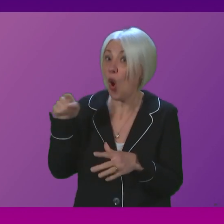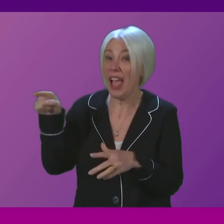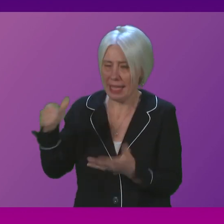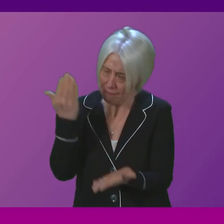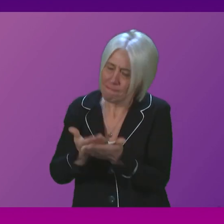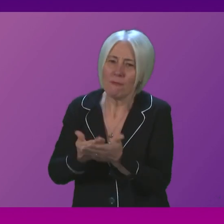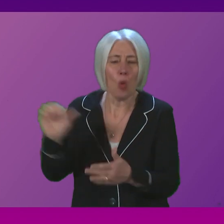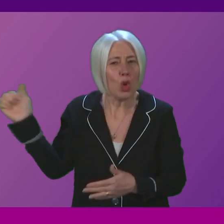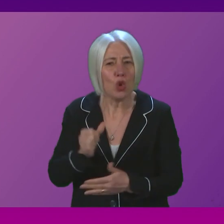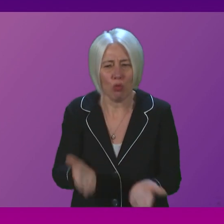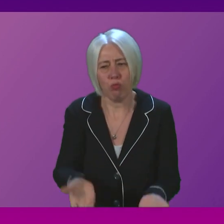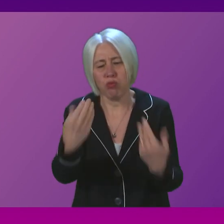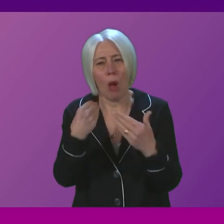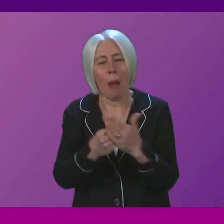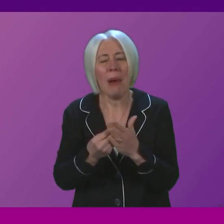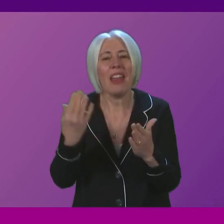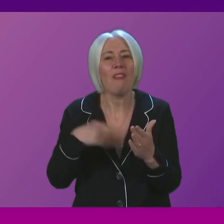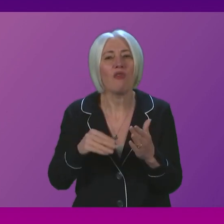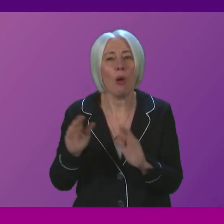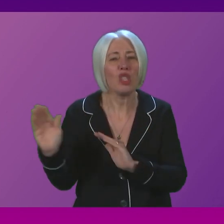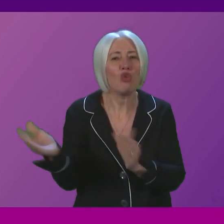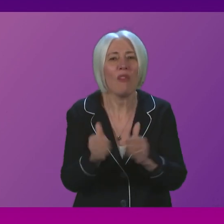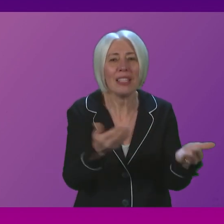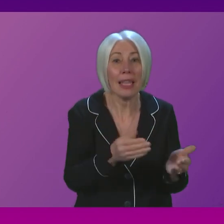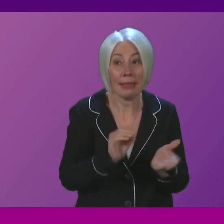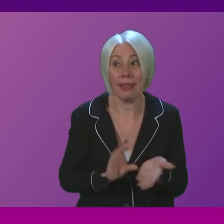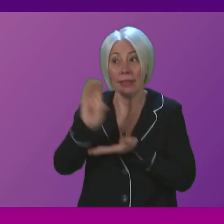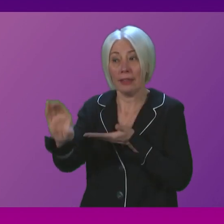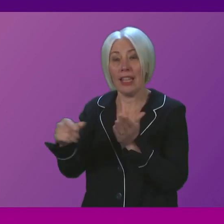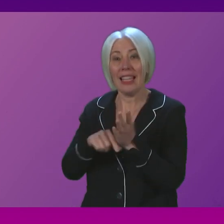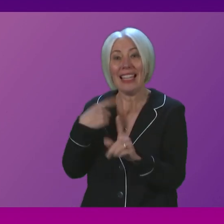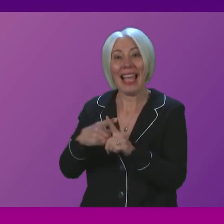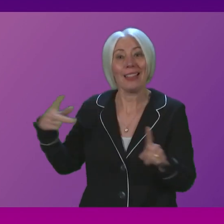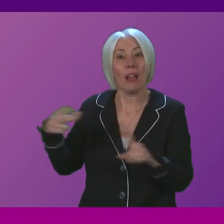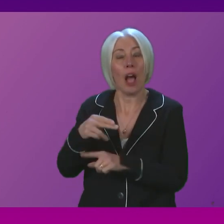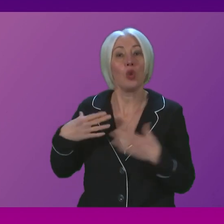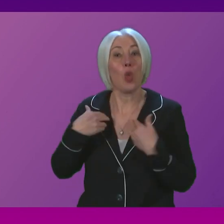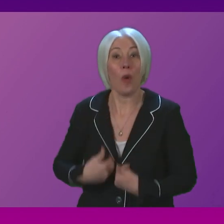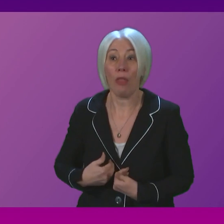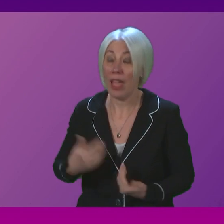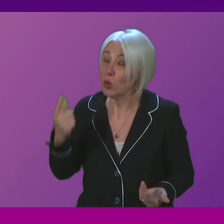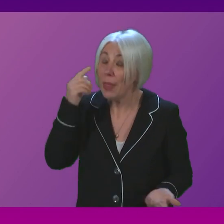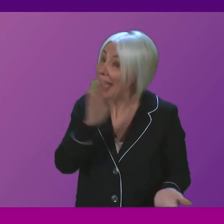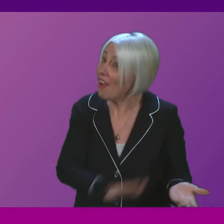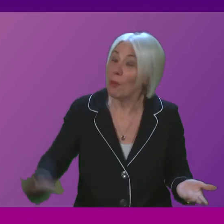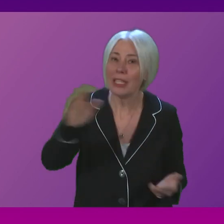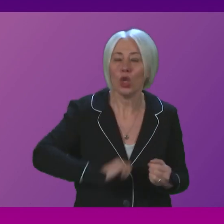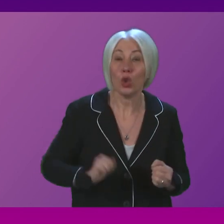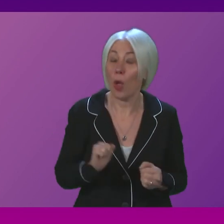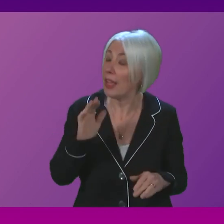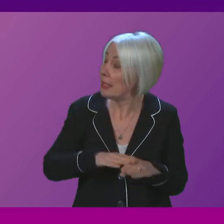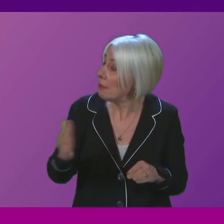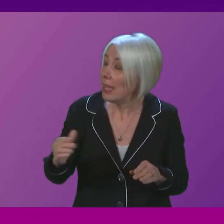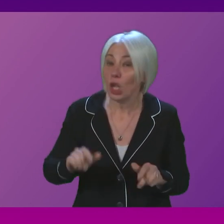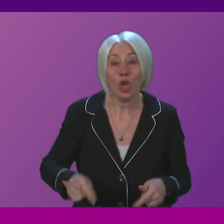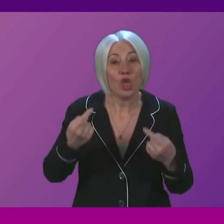out of public services and gave tax cuts to the wealthy. I think everybody across Scotland, no matter the challenges that the NHS is